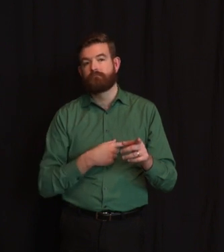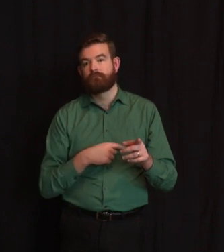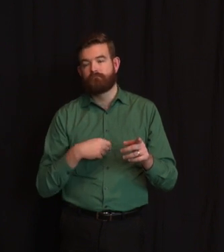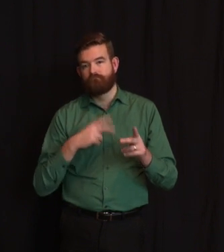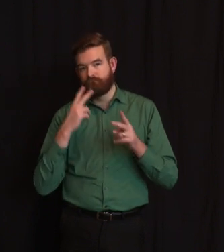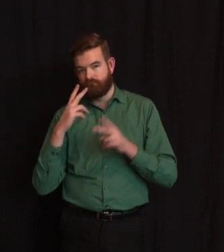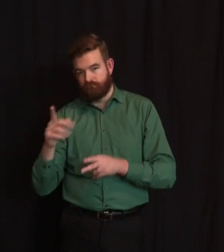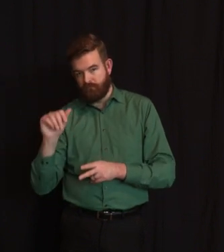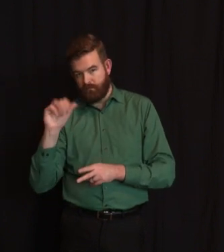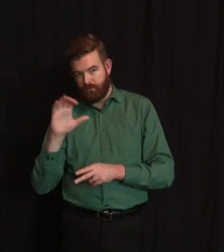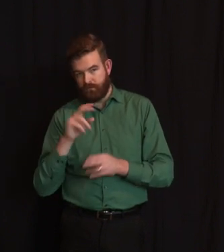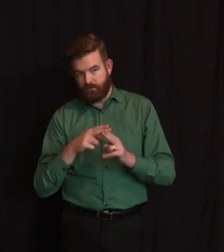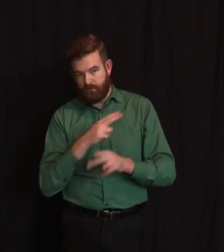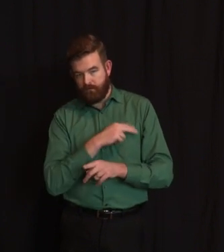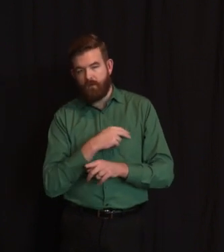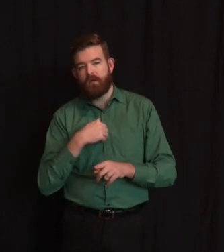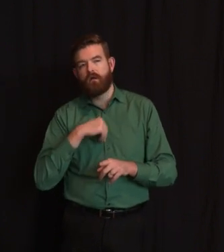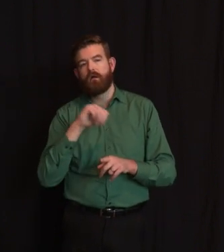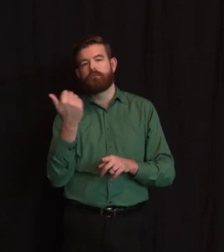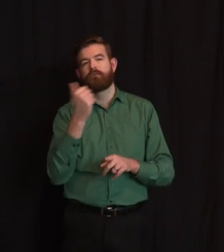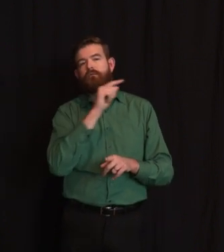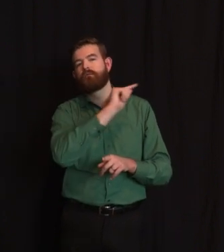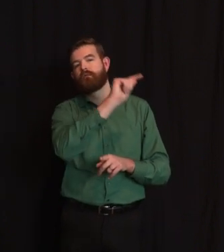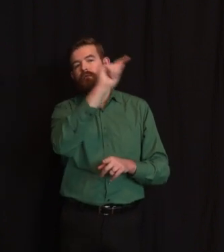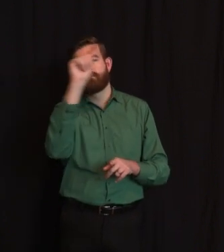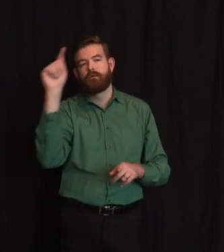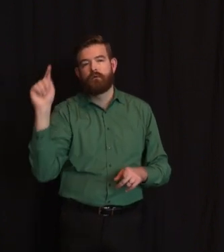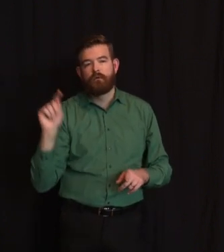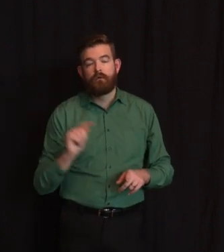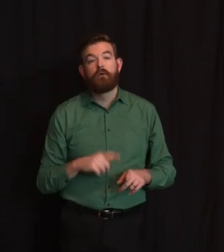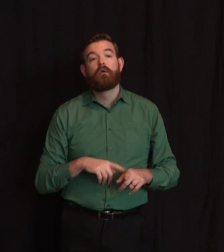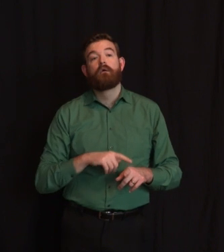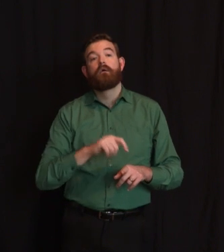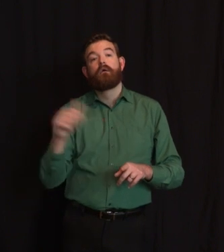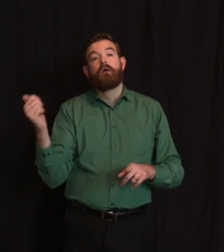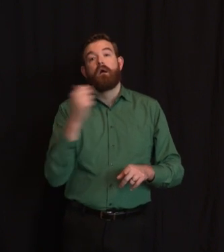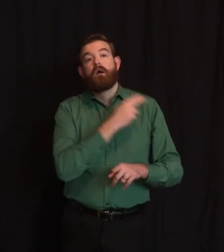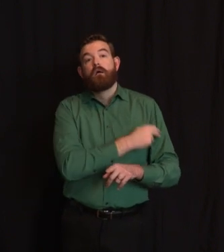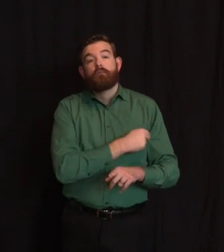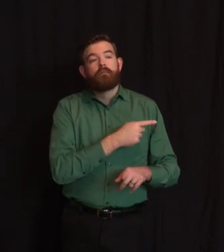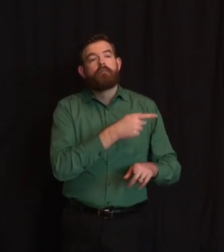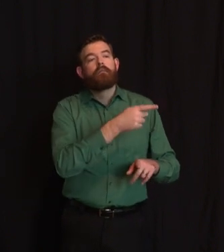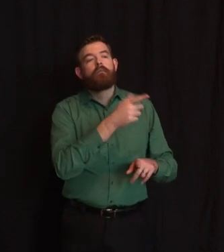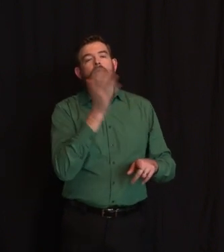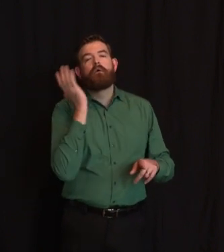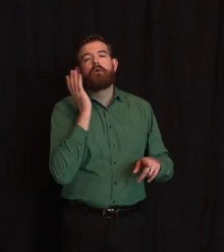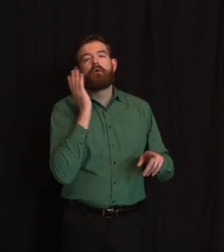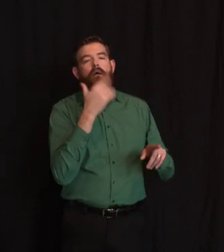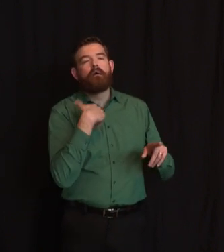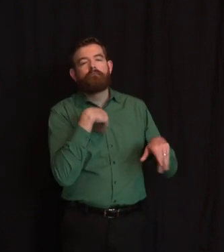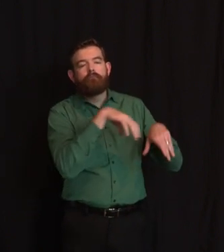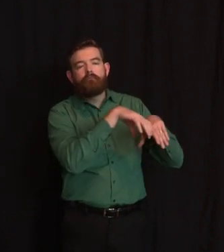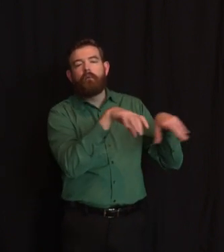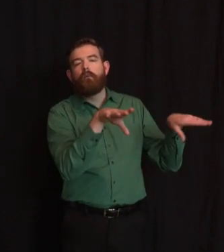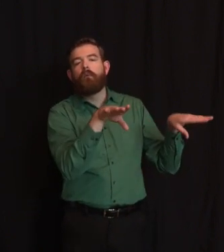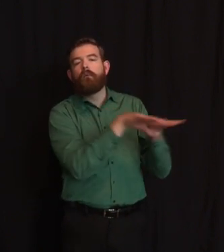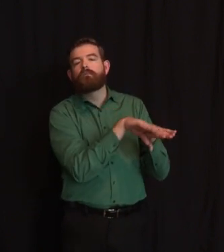capacity at existing healthcare facilities. So bear with us. We may be a little bit on the move